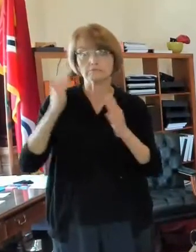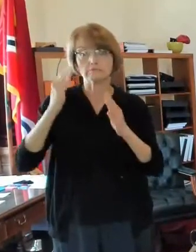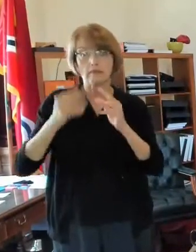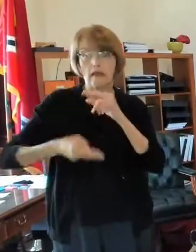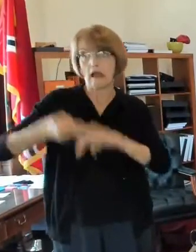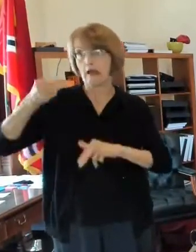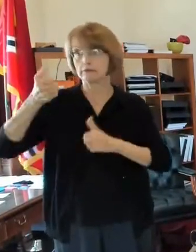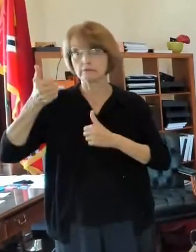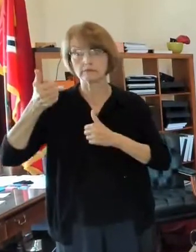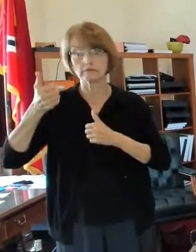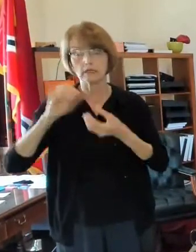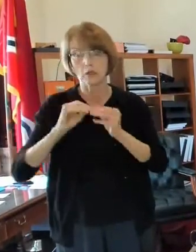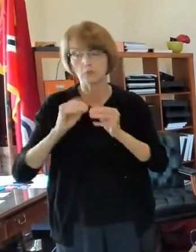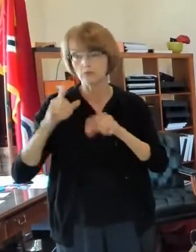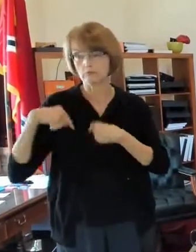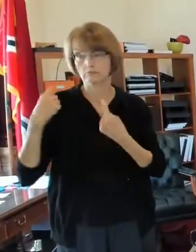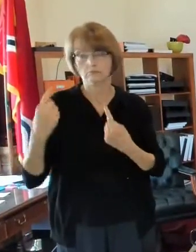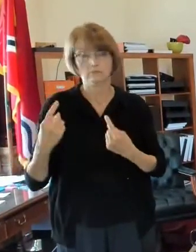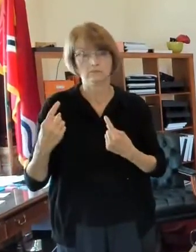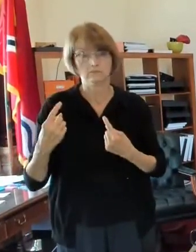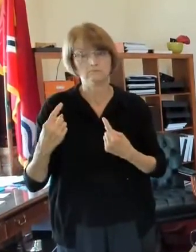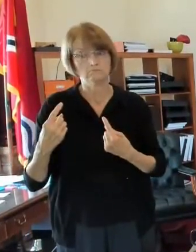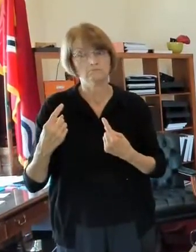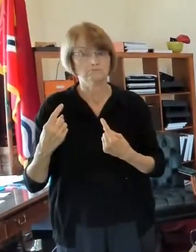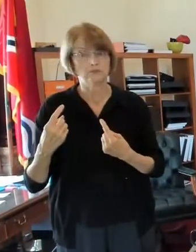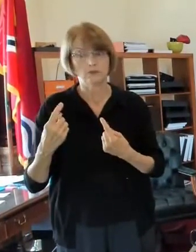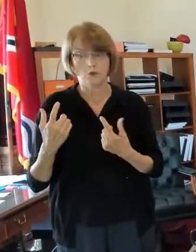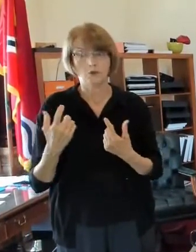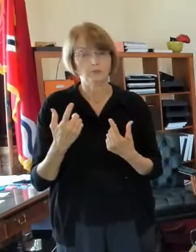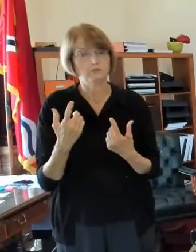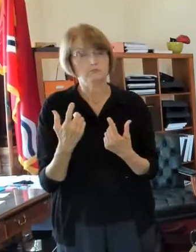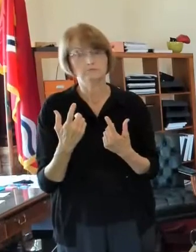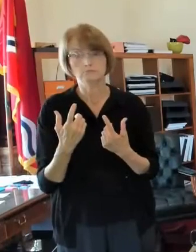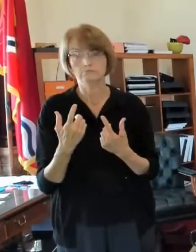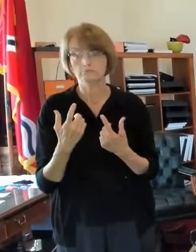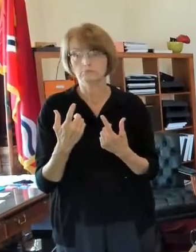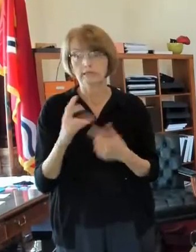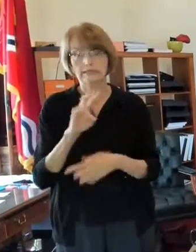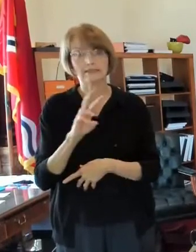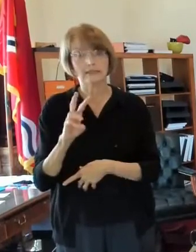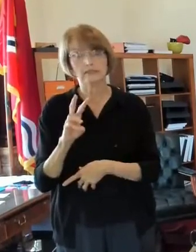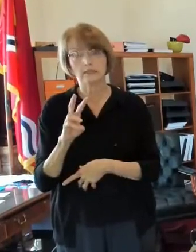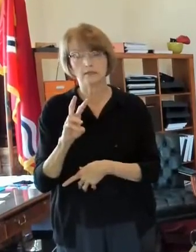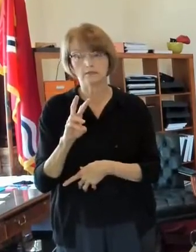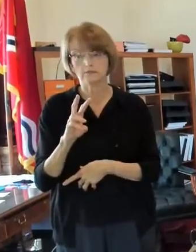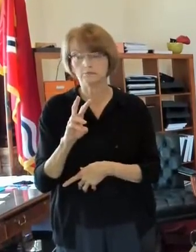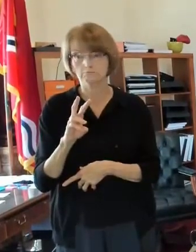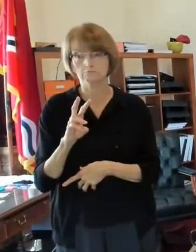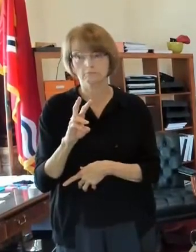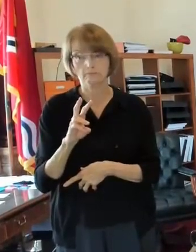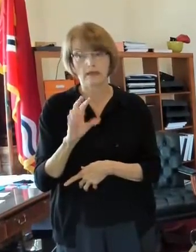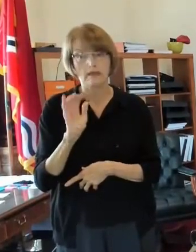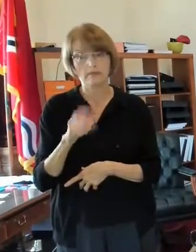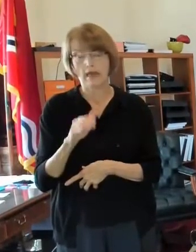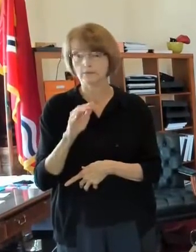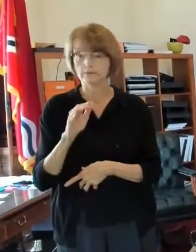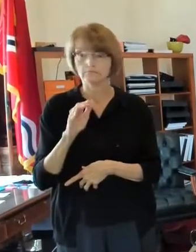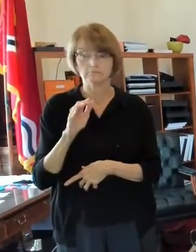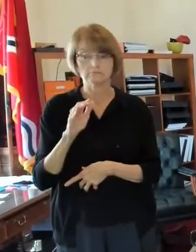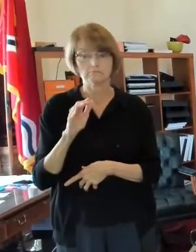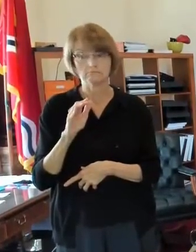uh a while that's the high 76 is actually the highest it's been uh